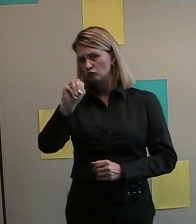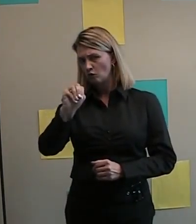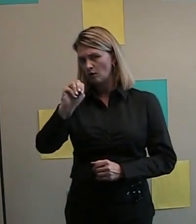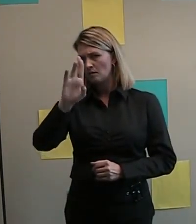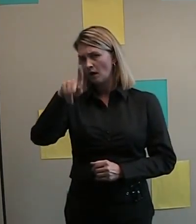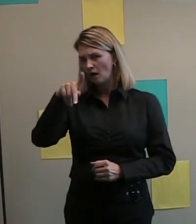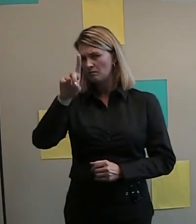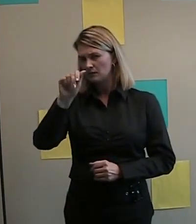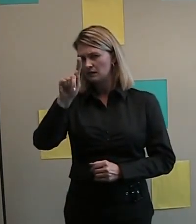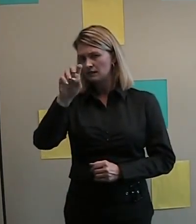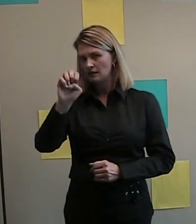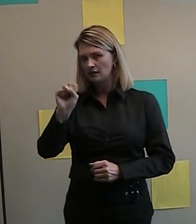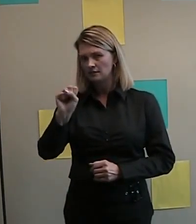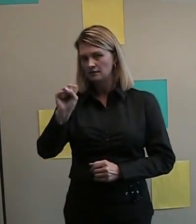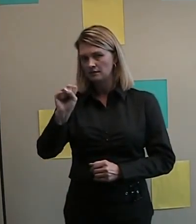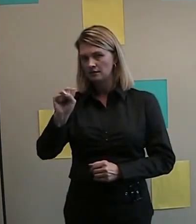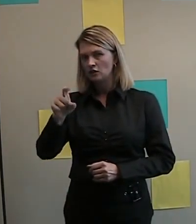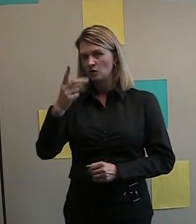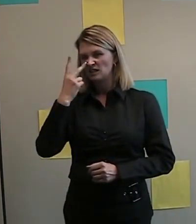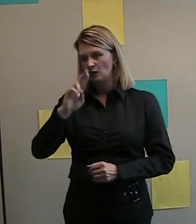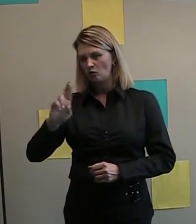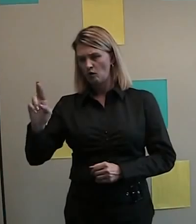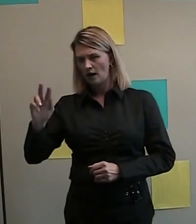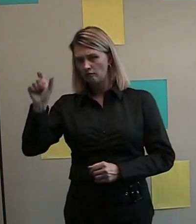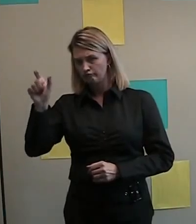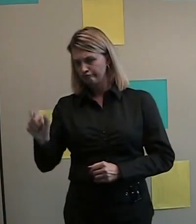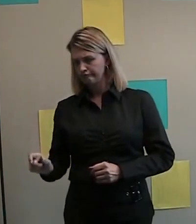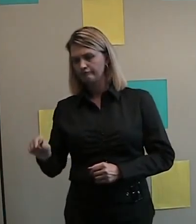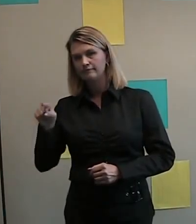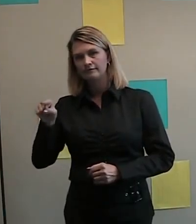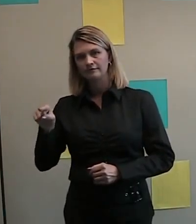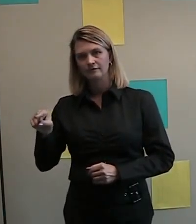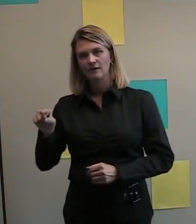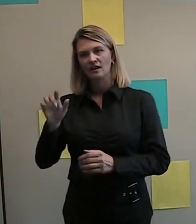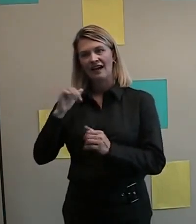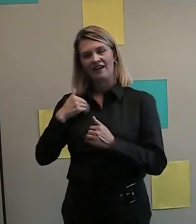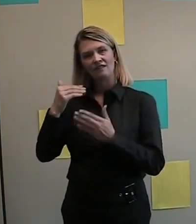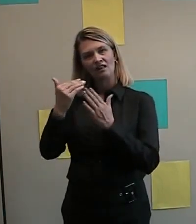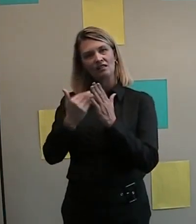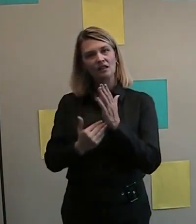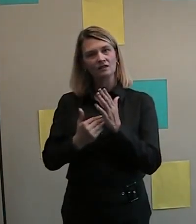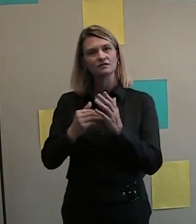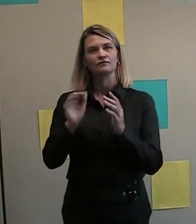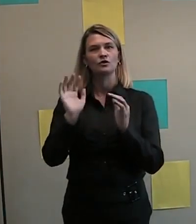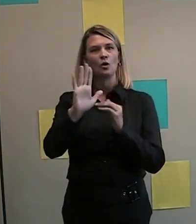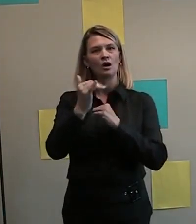use the links on the right to contact your county emergency manager